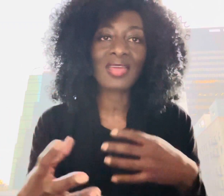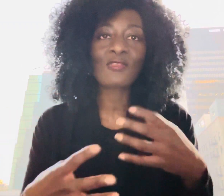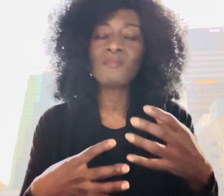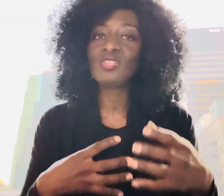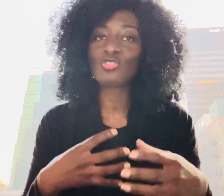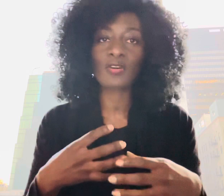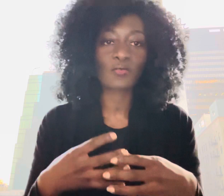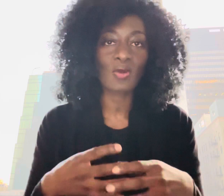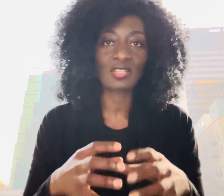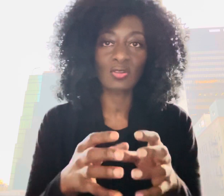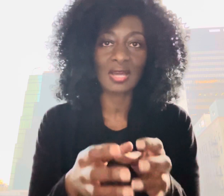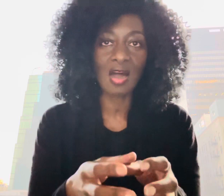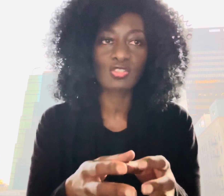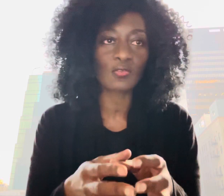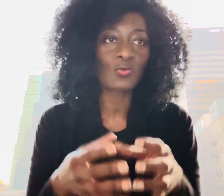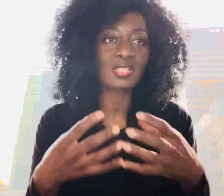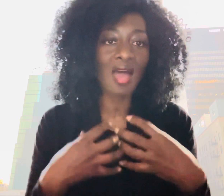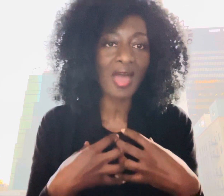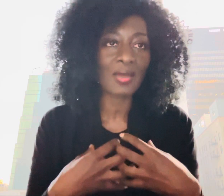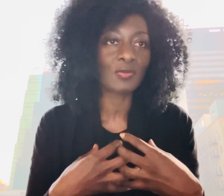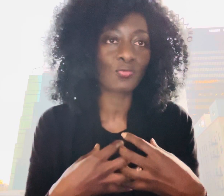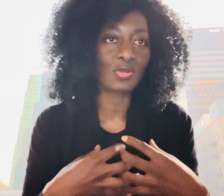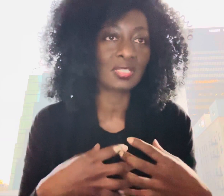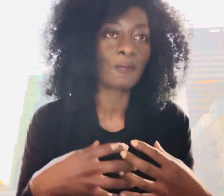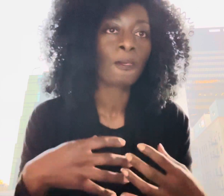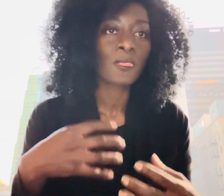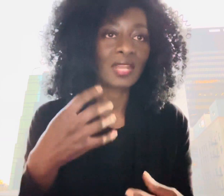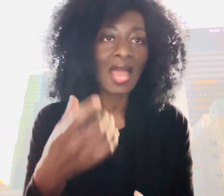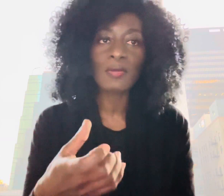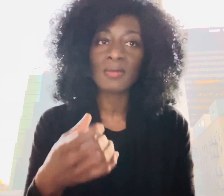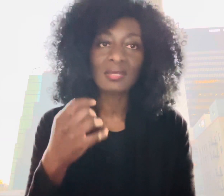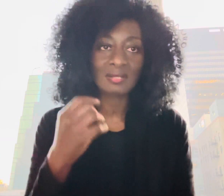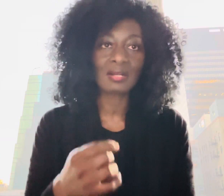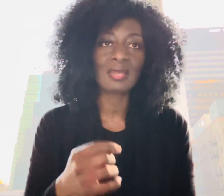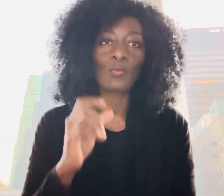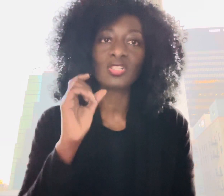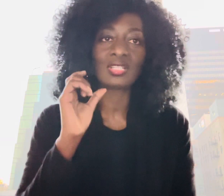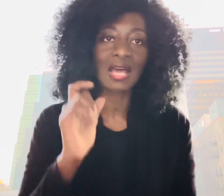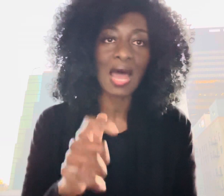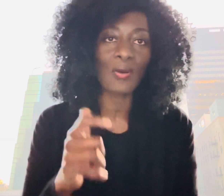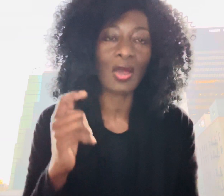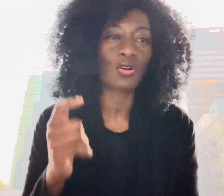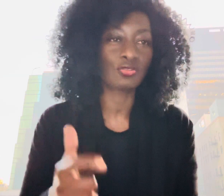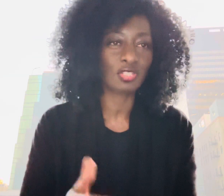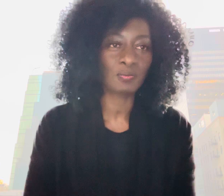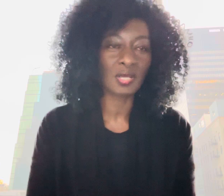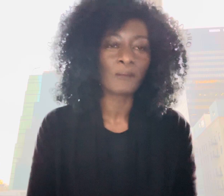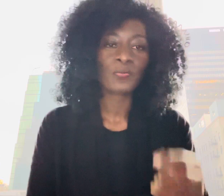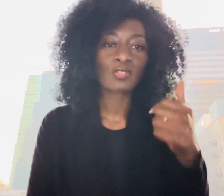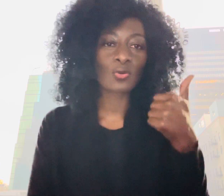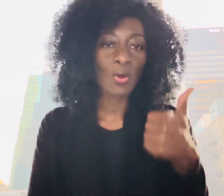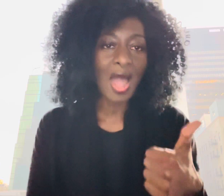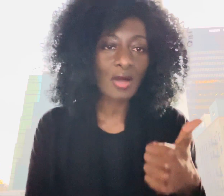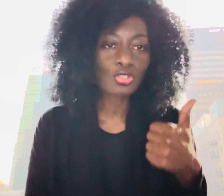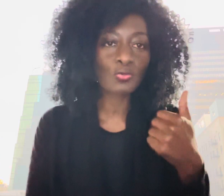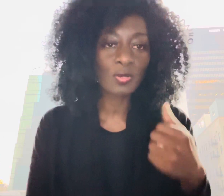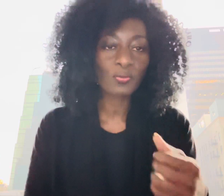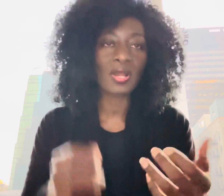the mystery of Christ on account of which I am in prison that I may make it clear which is how I ought to speak so how should we pray